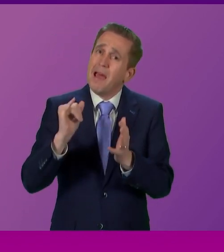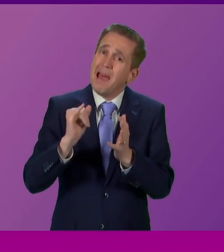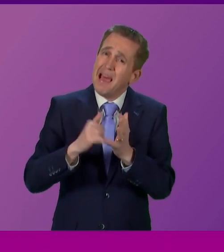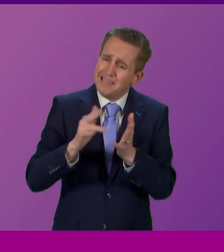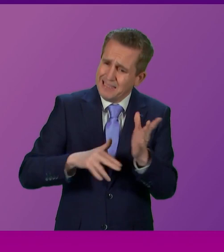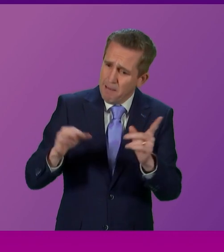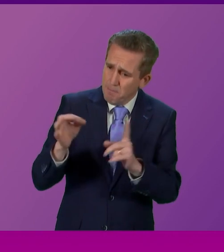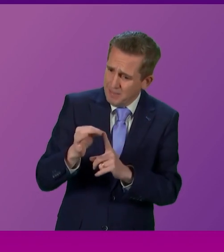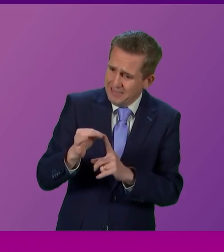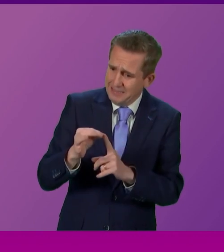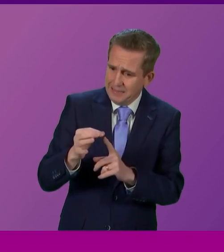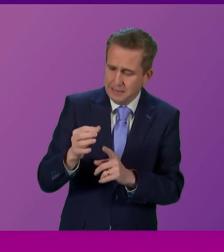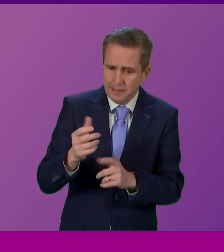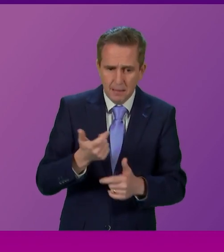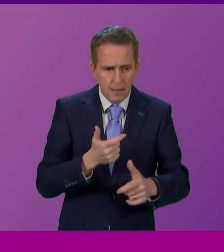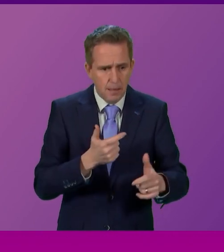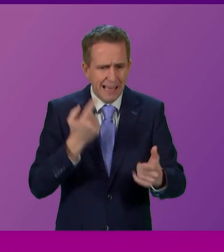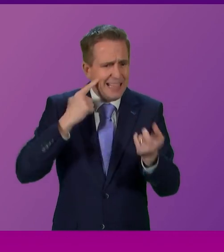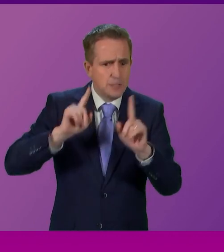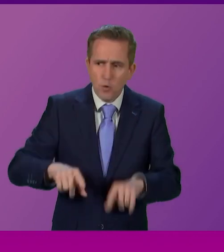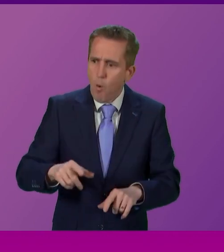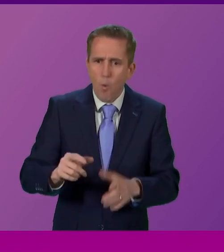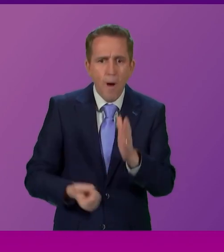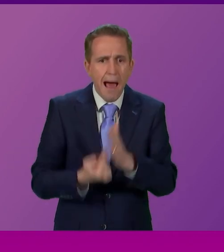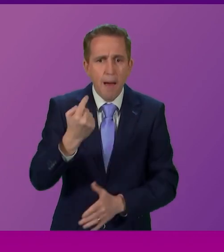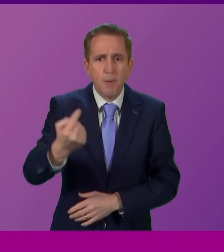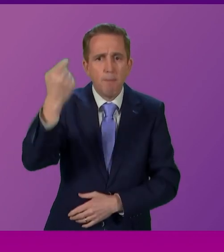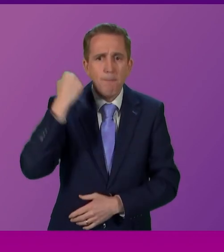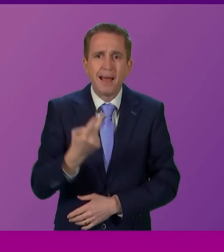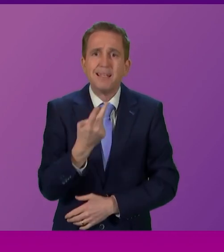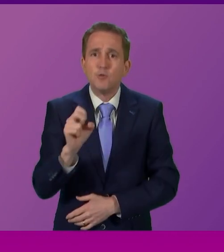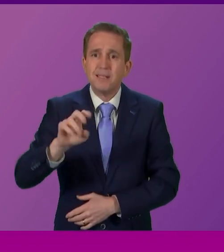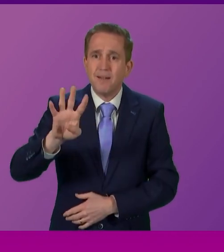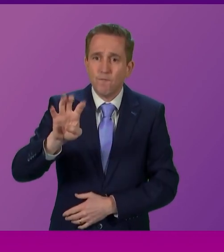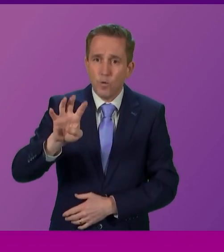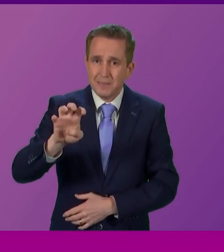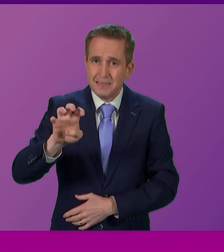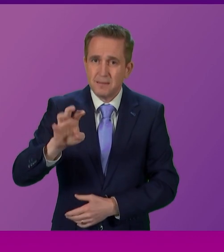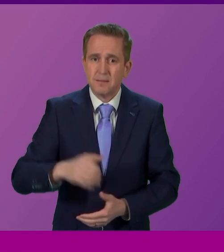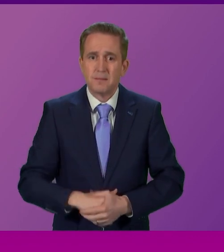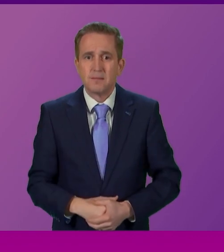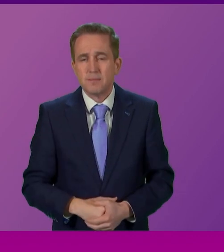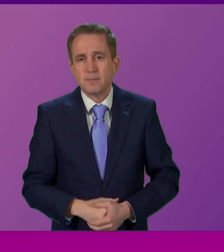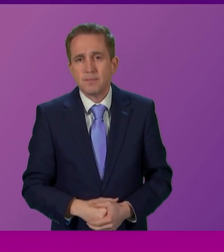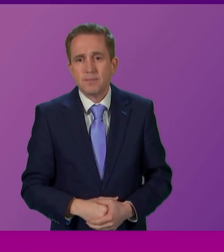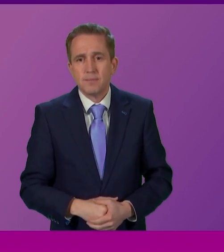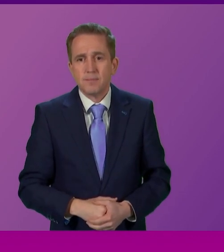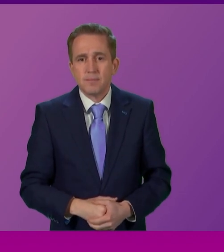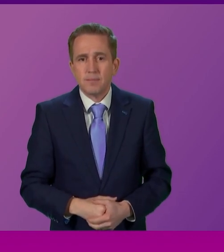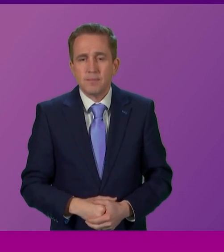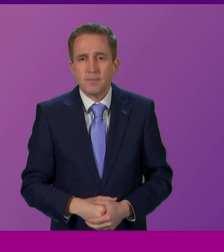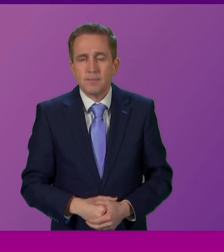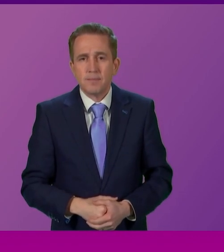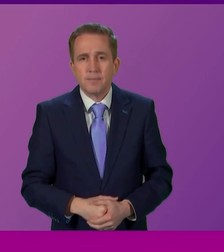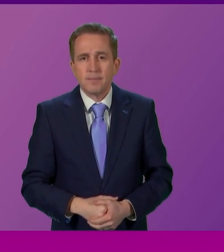keep ignoring the referendum we had in 2014? Alistair Allen. Alistair Allen. I thank the Member